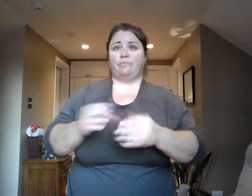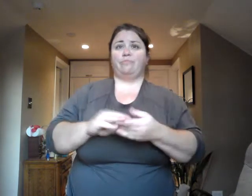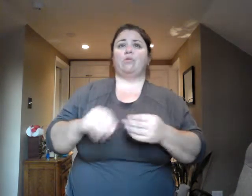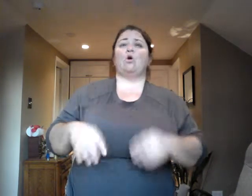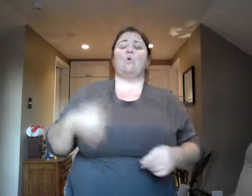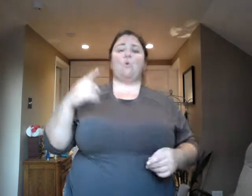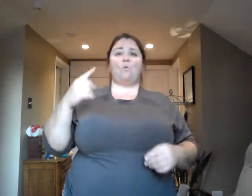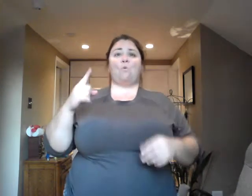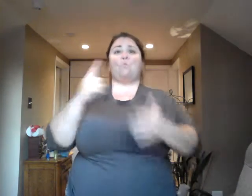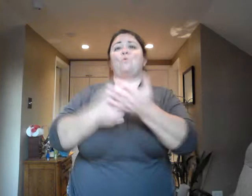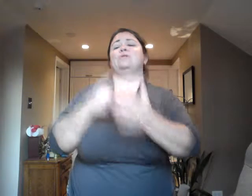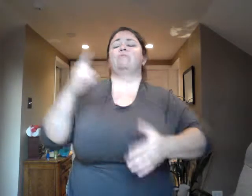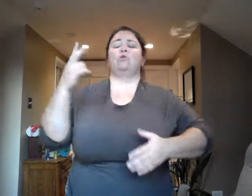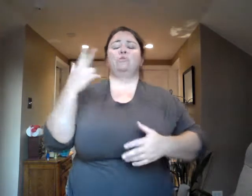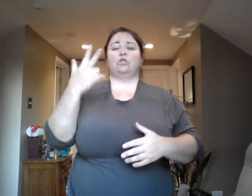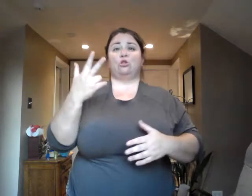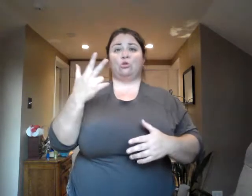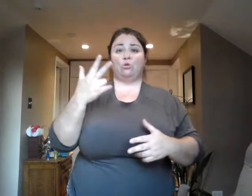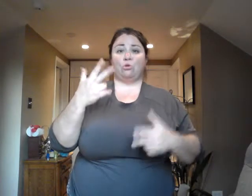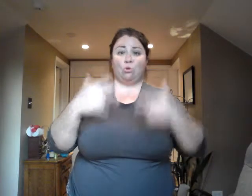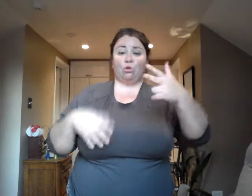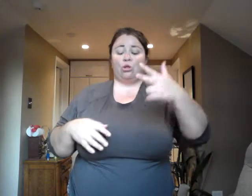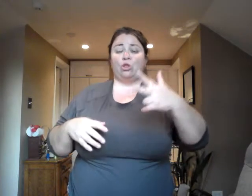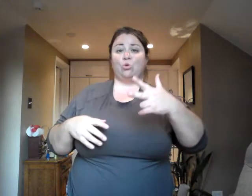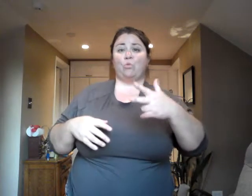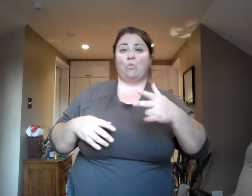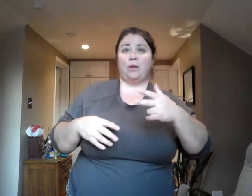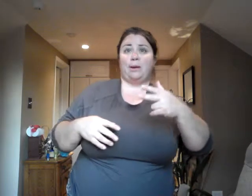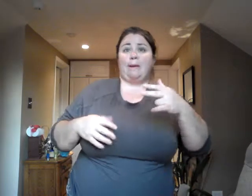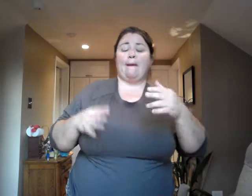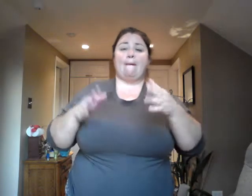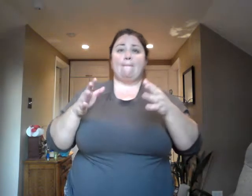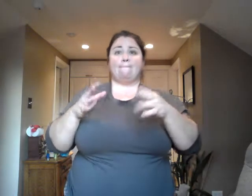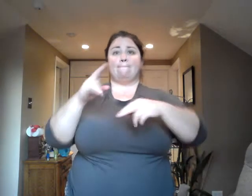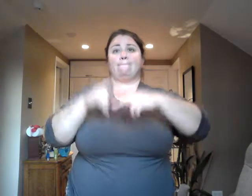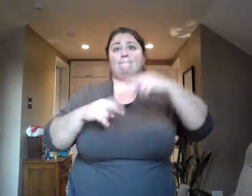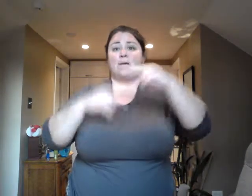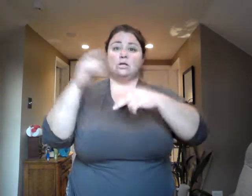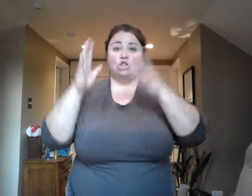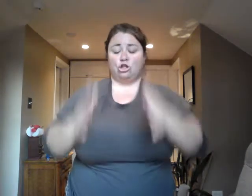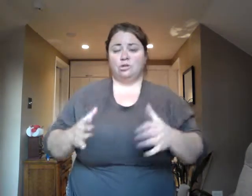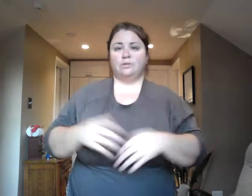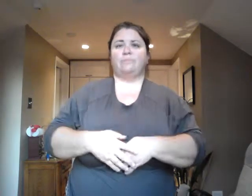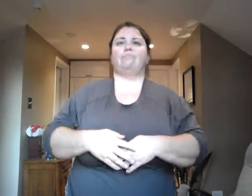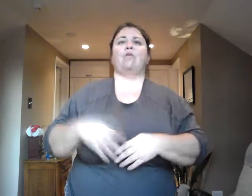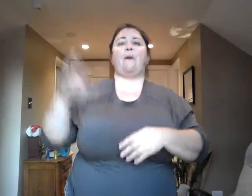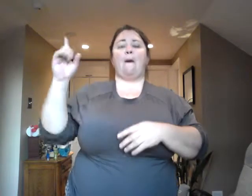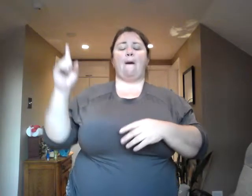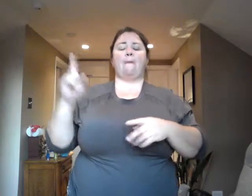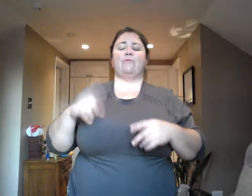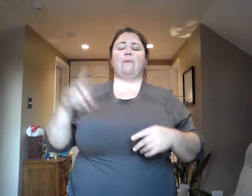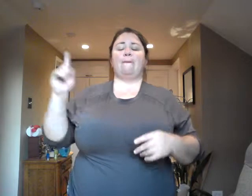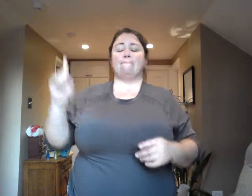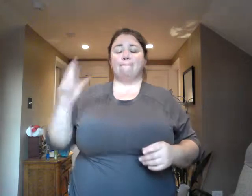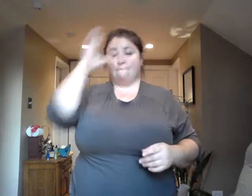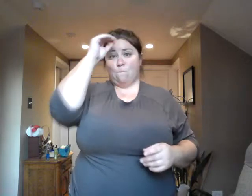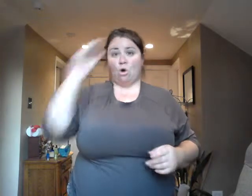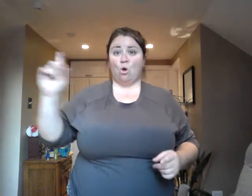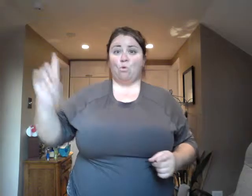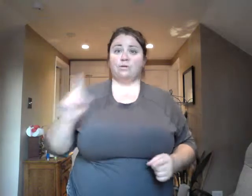together on a building. A little boy hopped by and asked the first brick mason, What are you doing? Without even looking